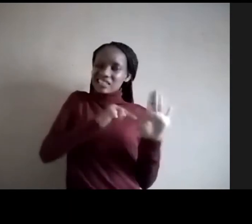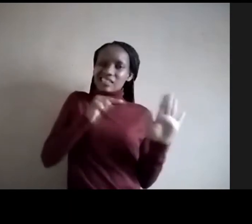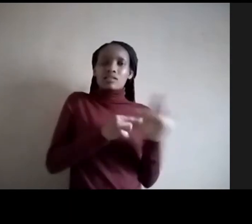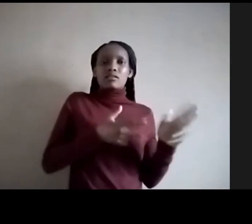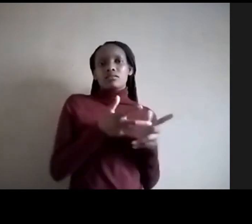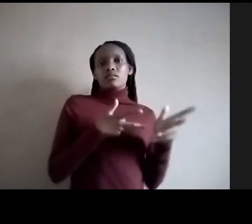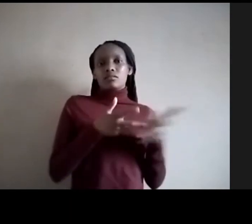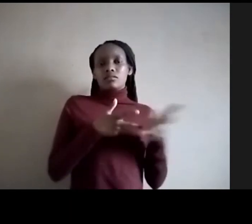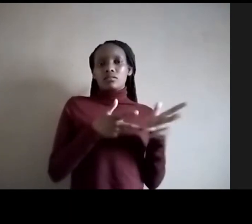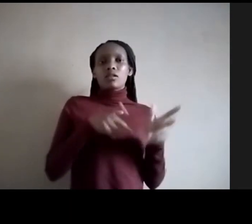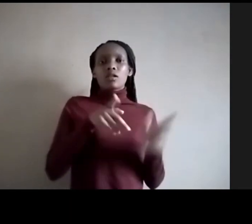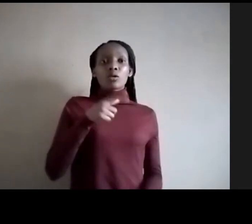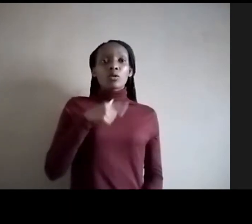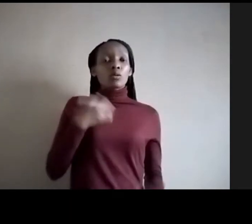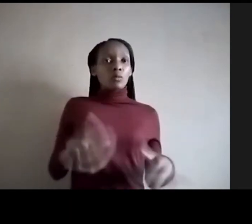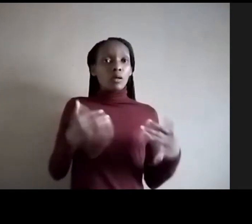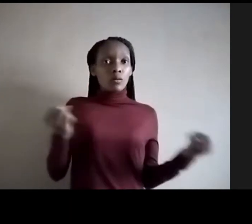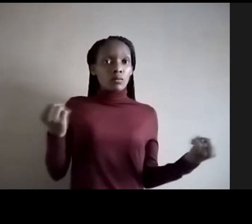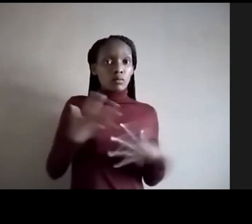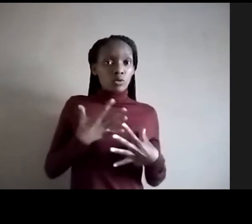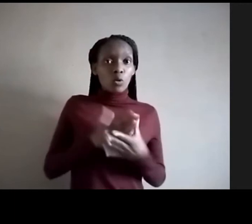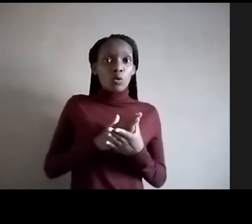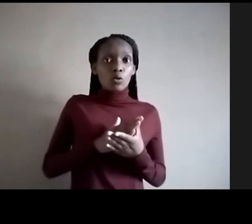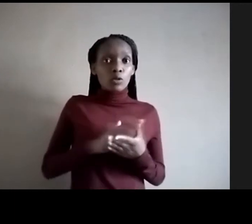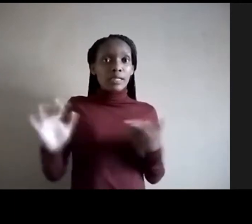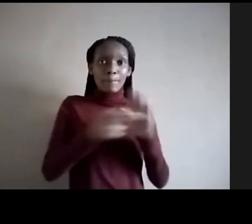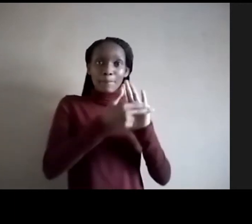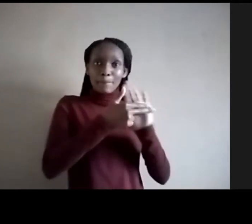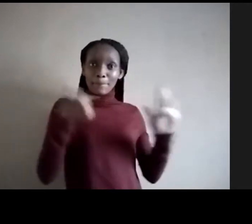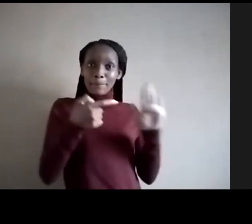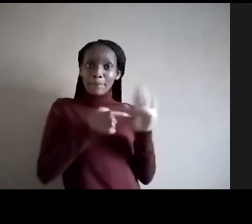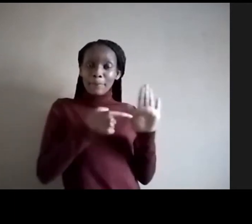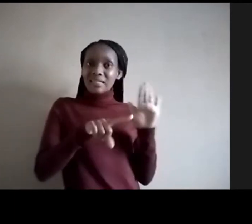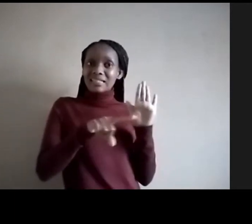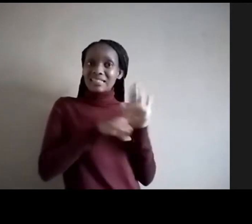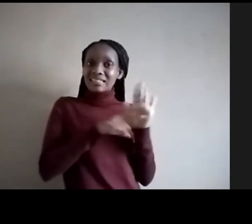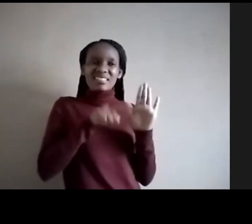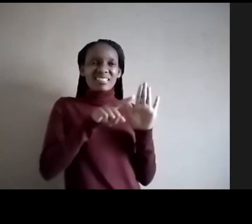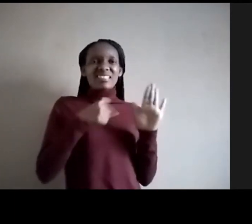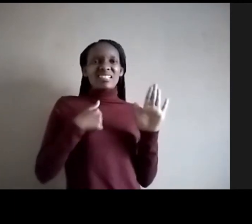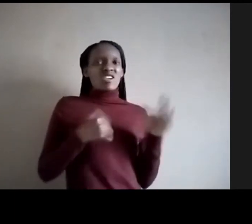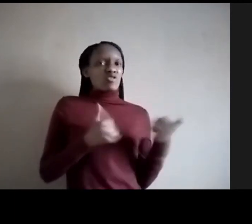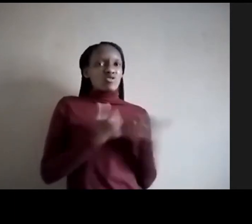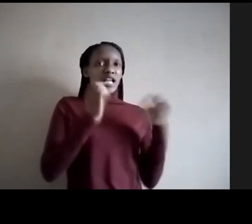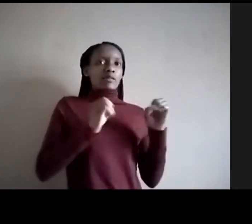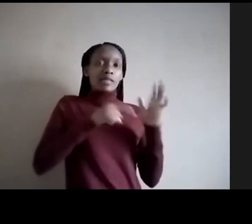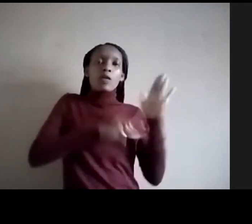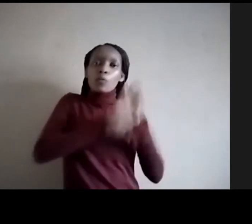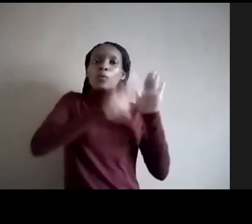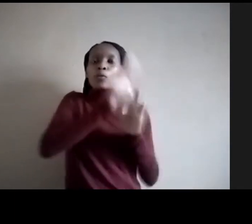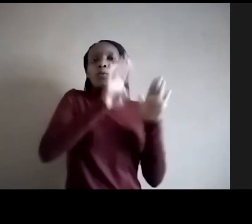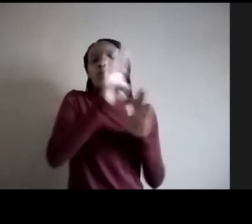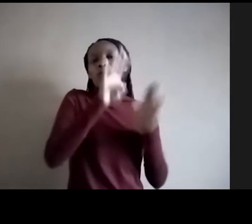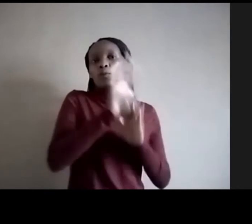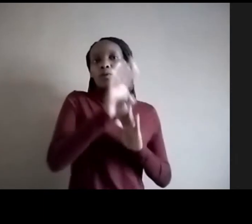that some of these stereotypes have gone unchallenged and as a result have found a life and thrived. In order to change